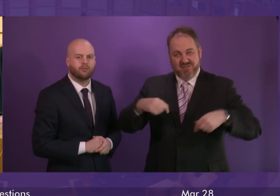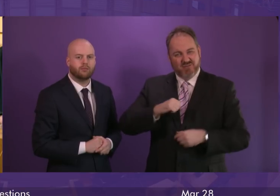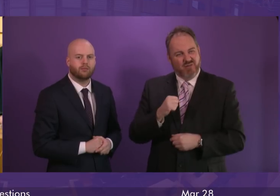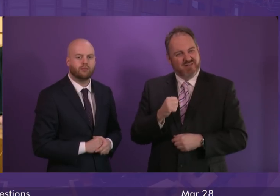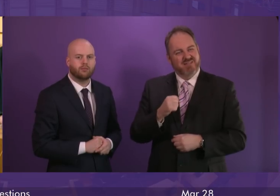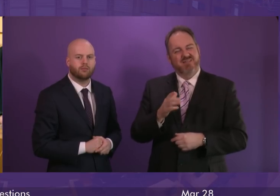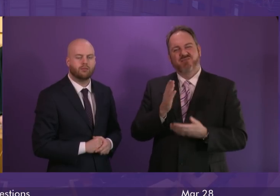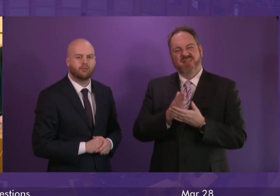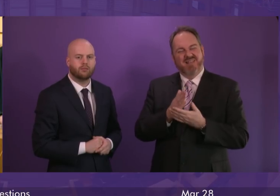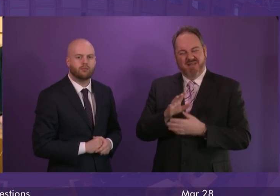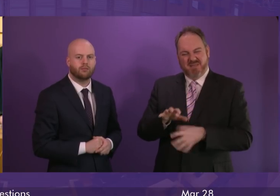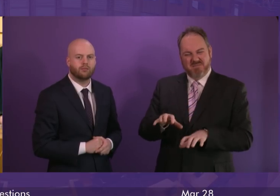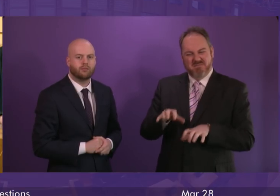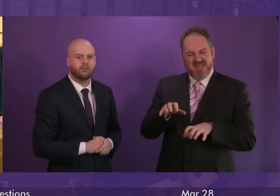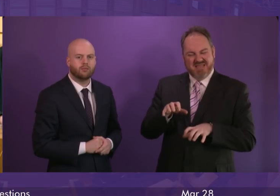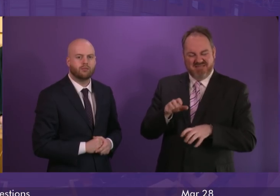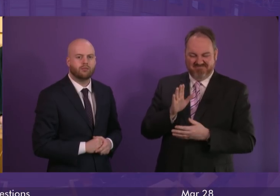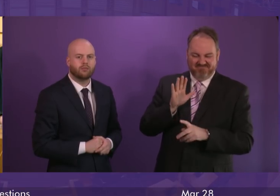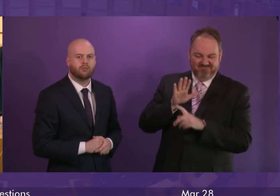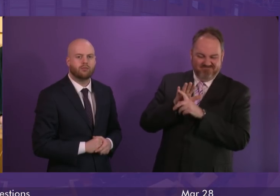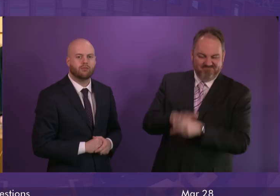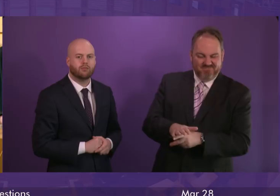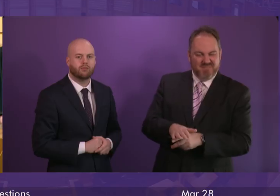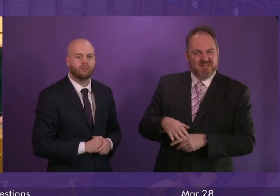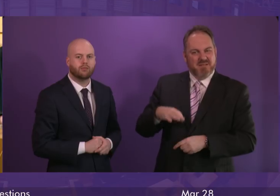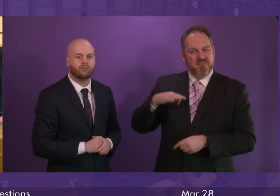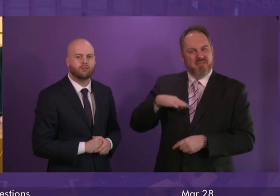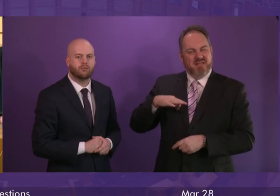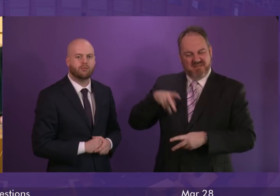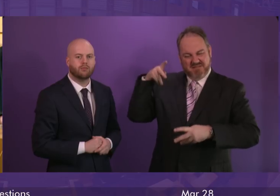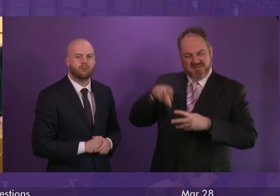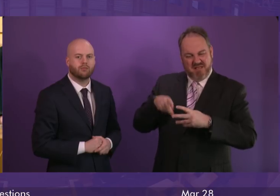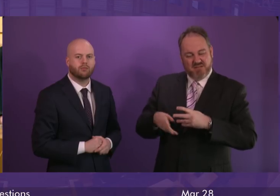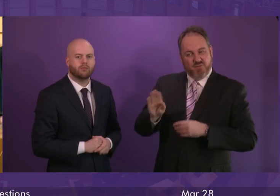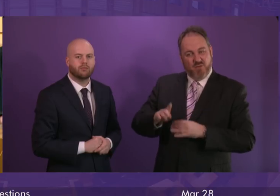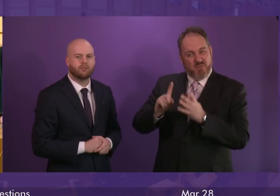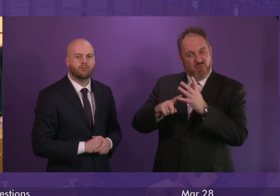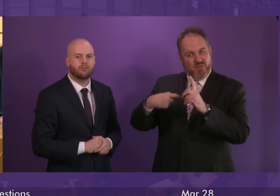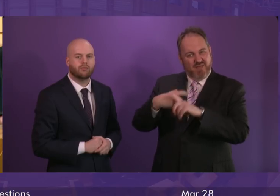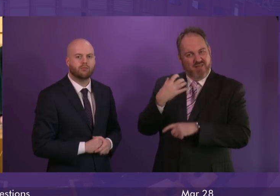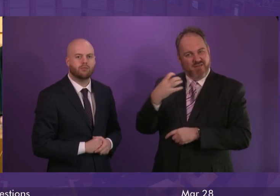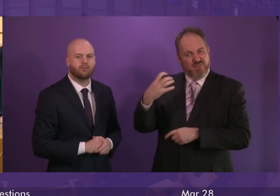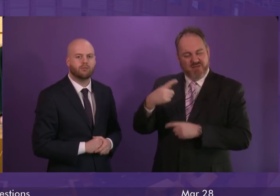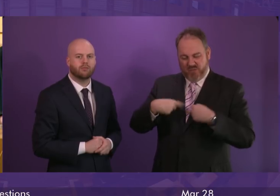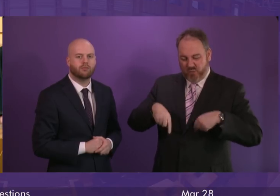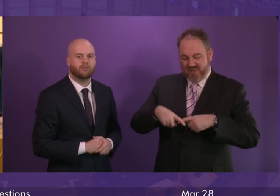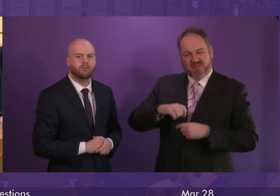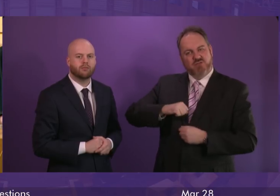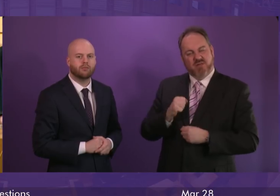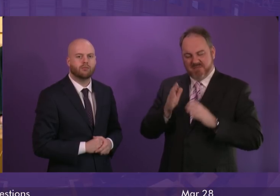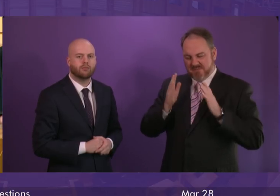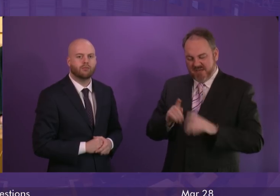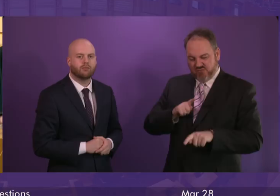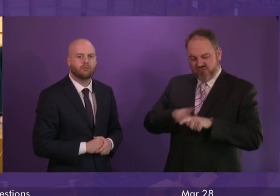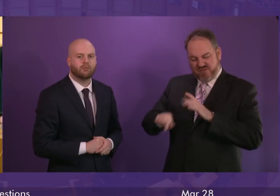end to the mean-spirited, punitive welfare policies of the UK government, it's clear that the Scottish Government must do all that